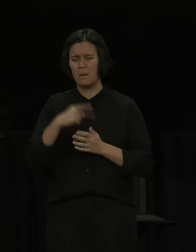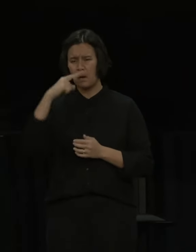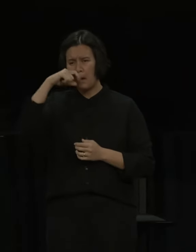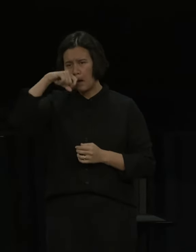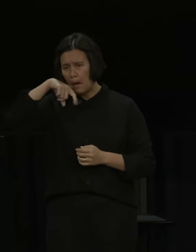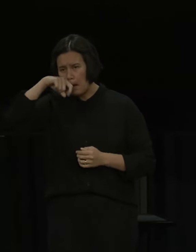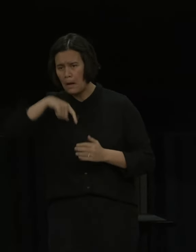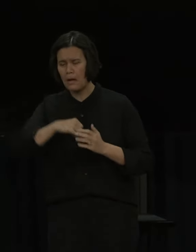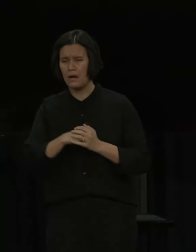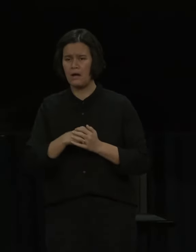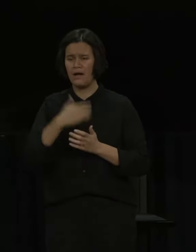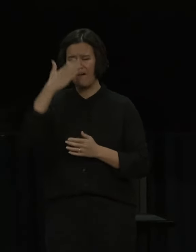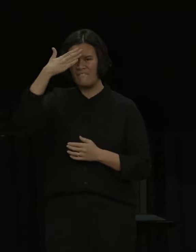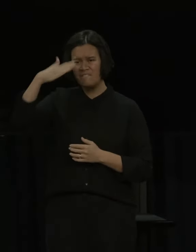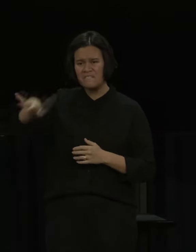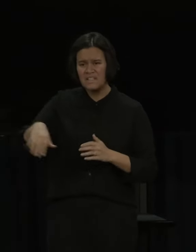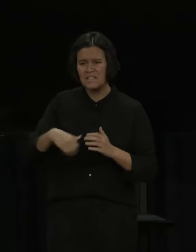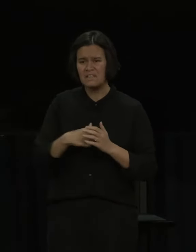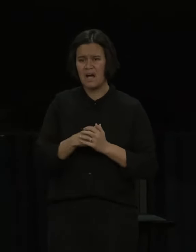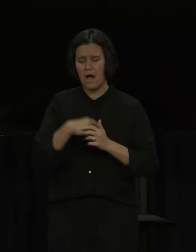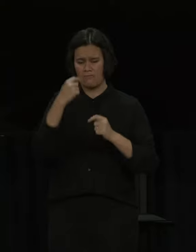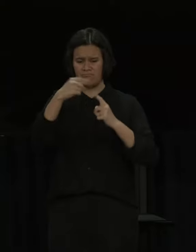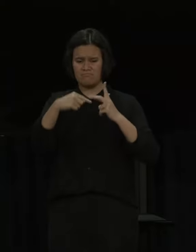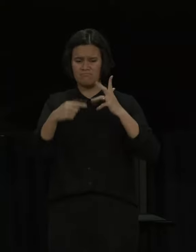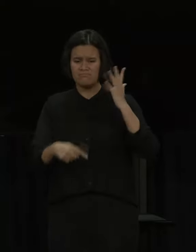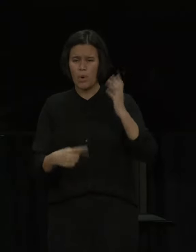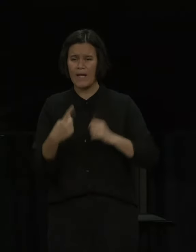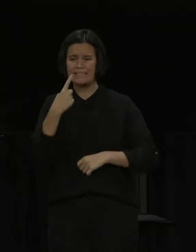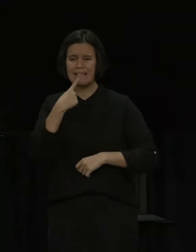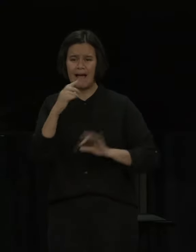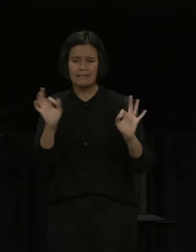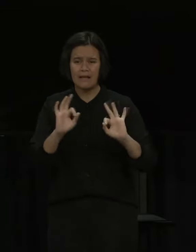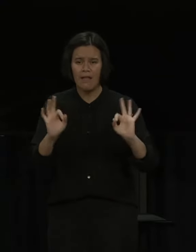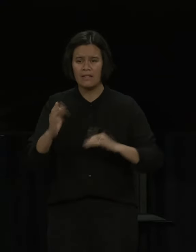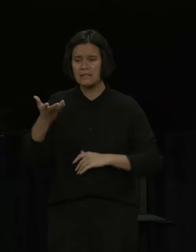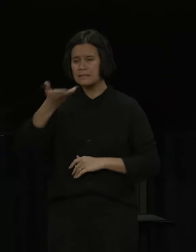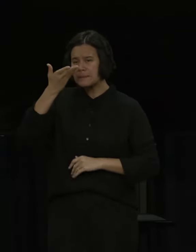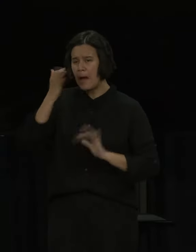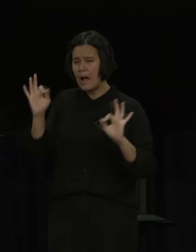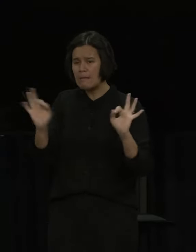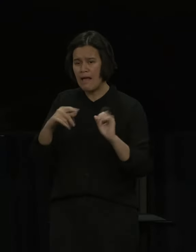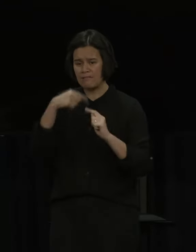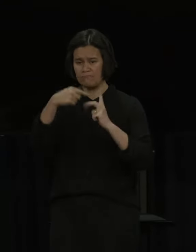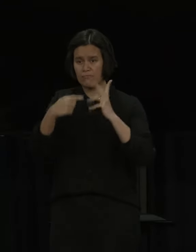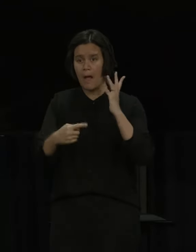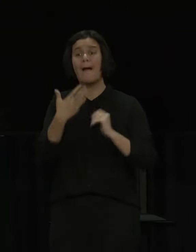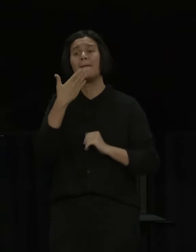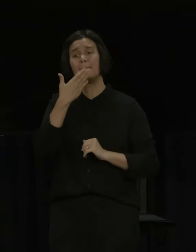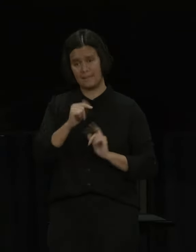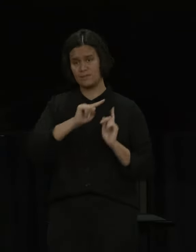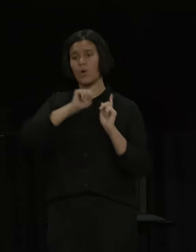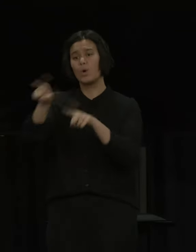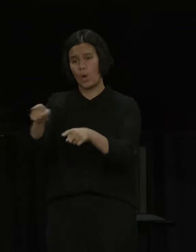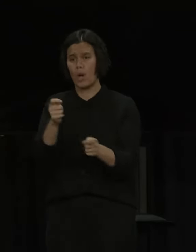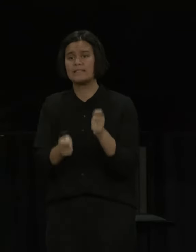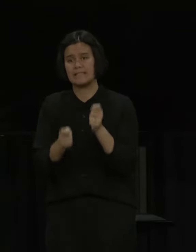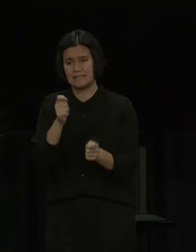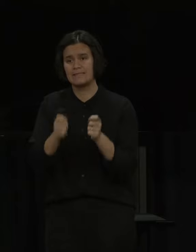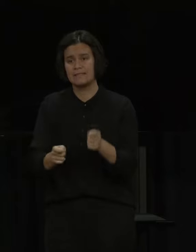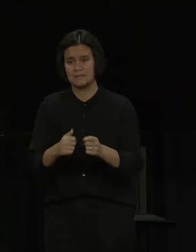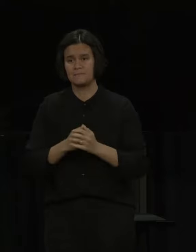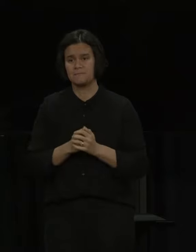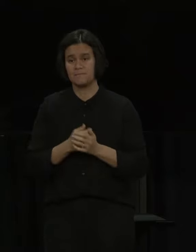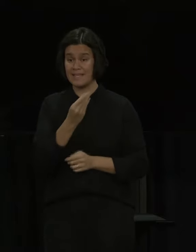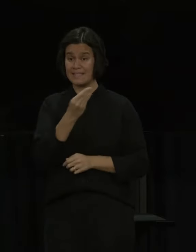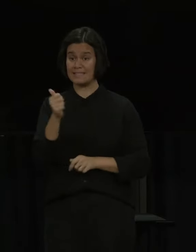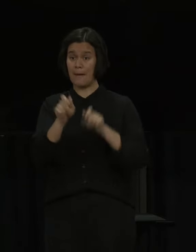nose, fever, please do get tested straight away. Some of our more recent cases, people have waited for seven to